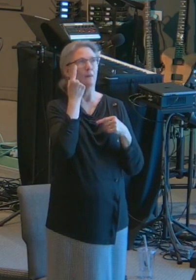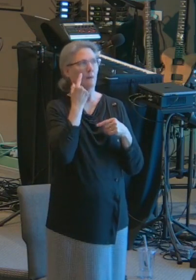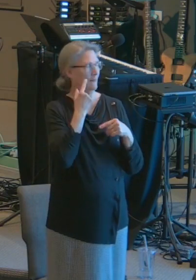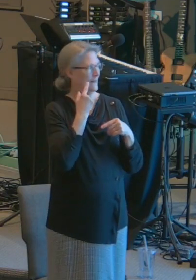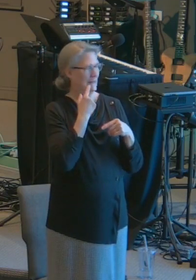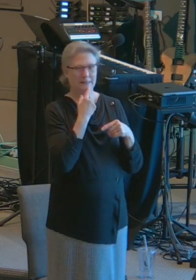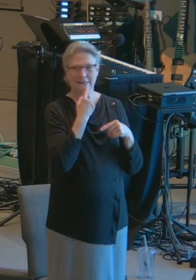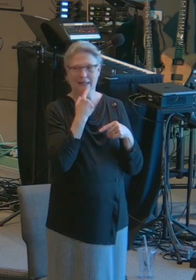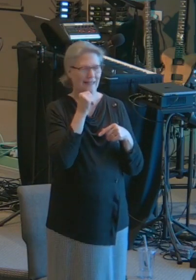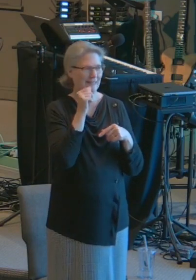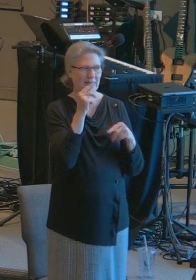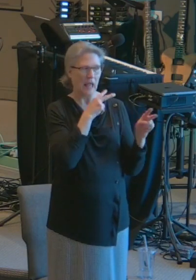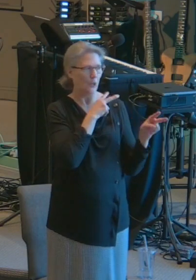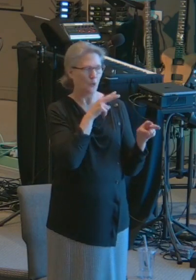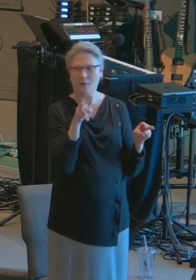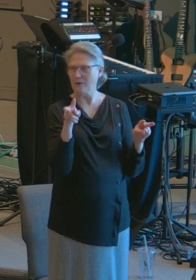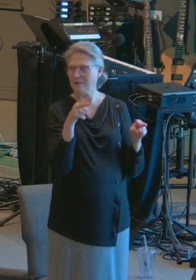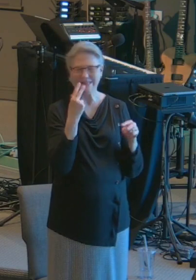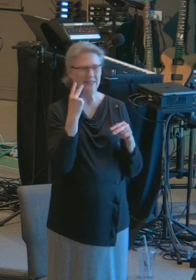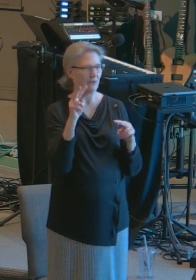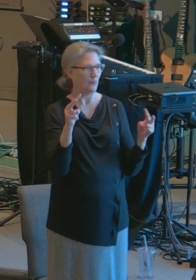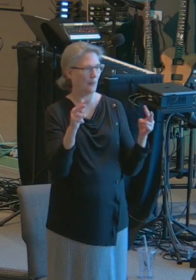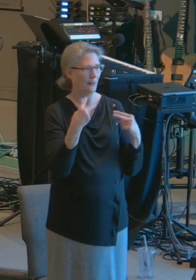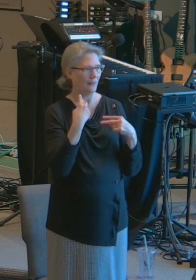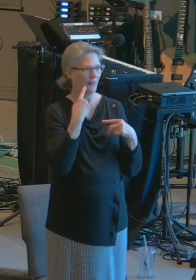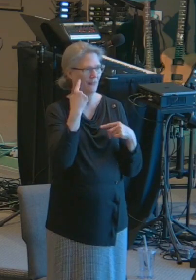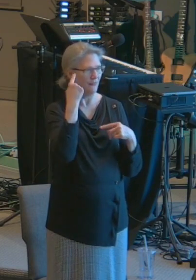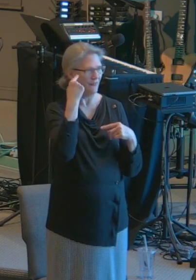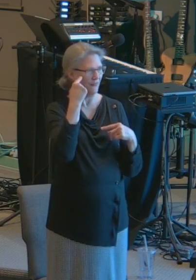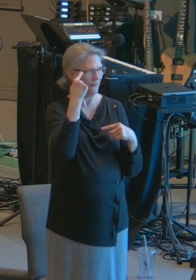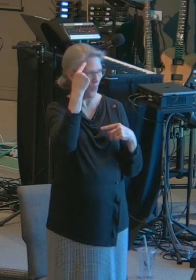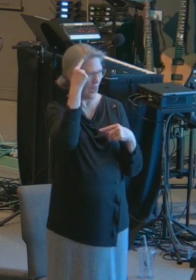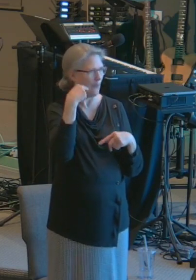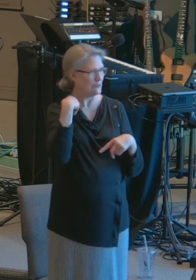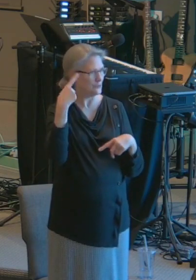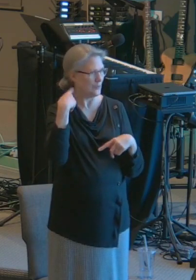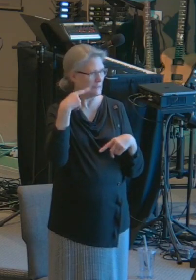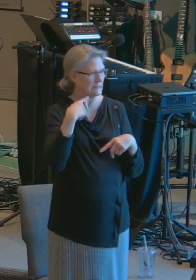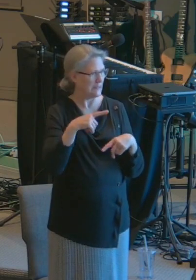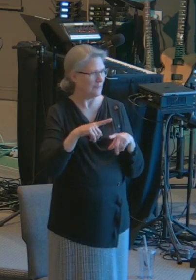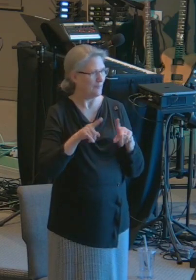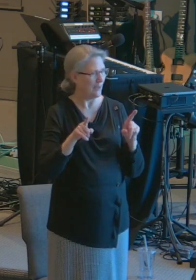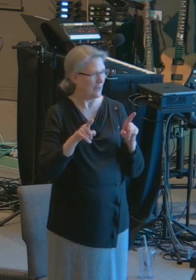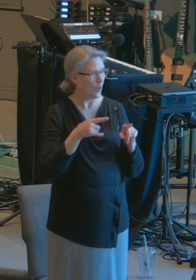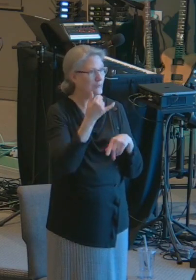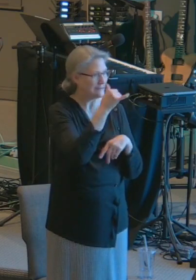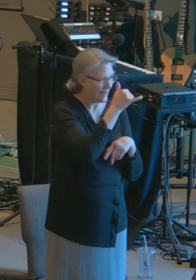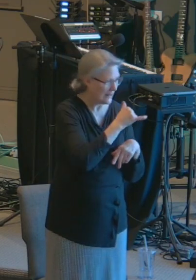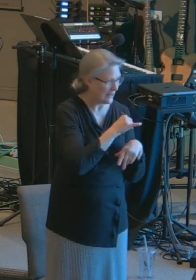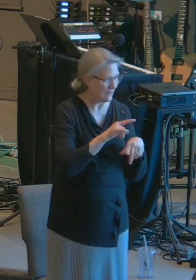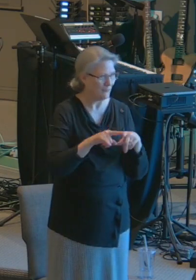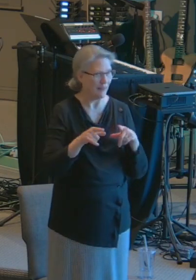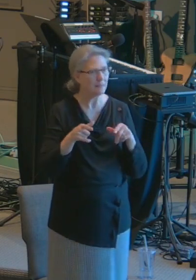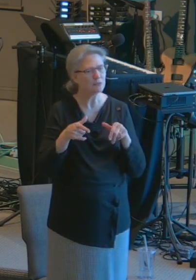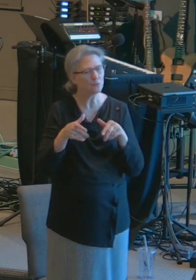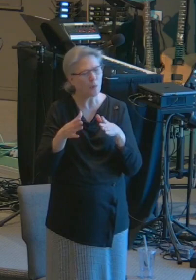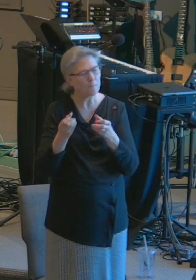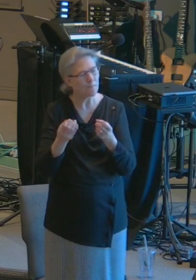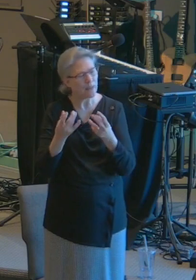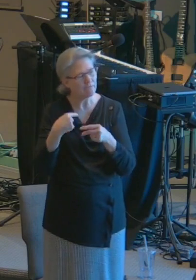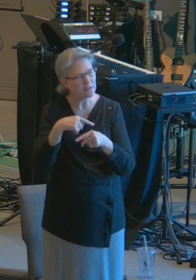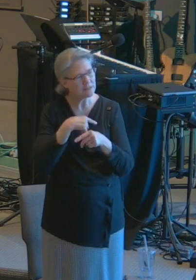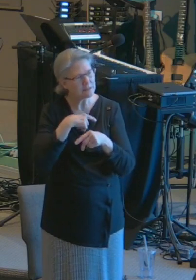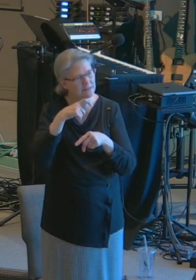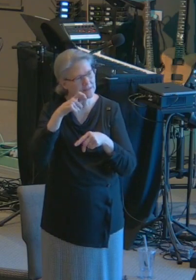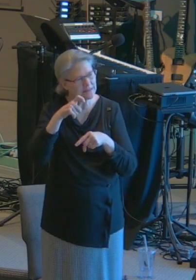I didn't look around to see if somebody thought I was silly. But this is the way that many of us